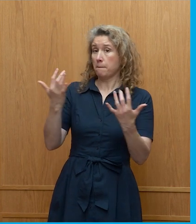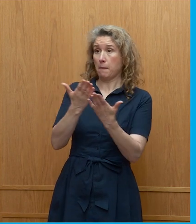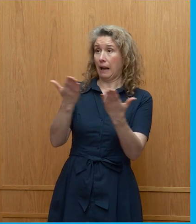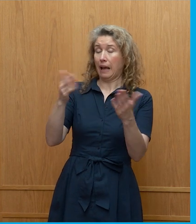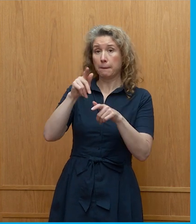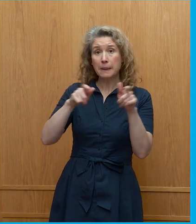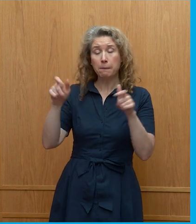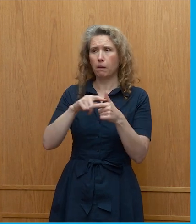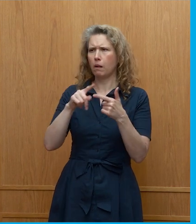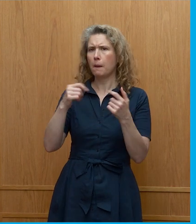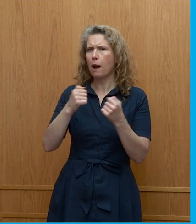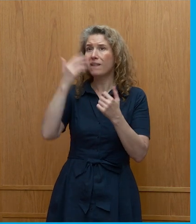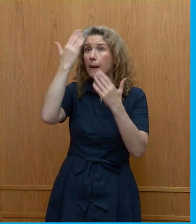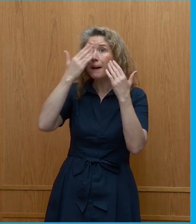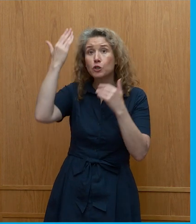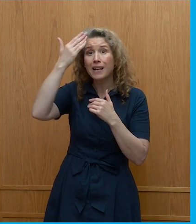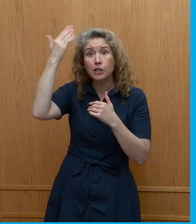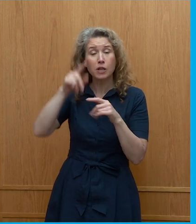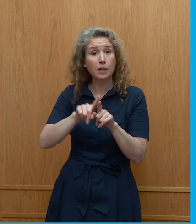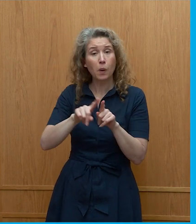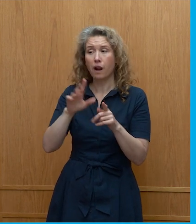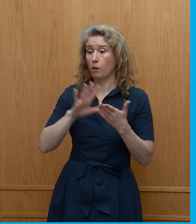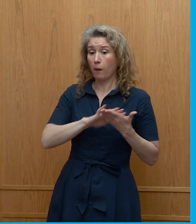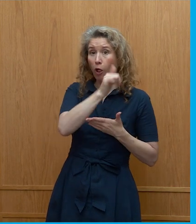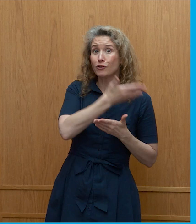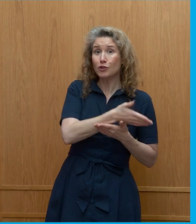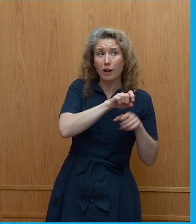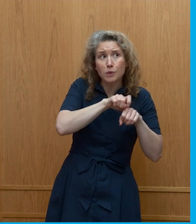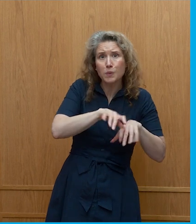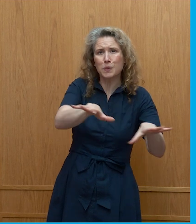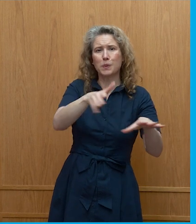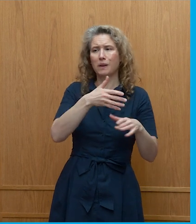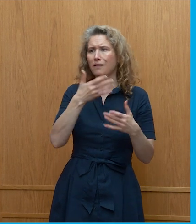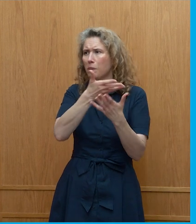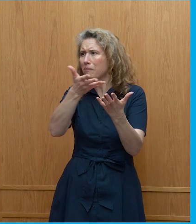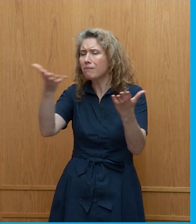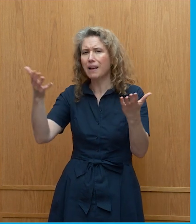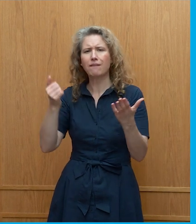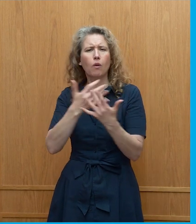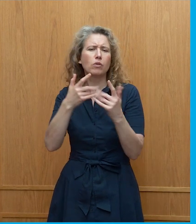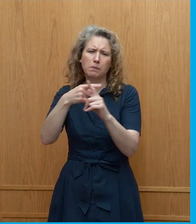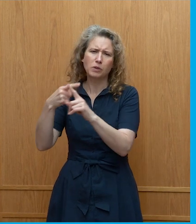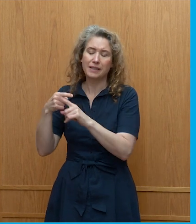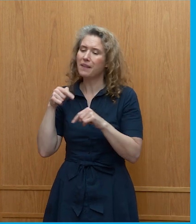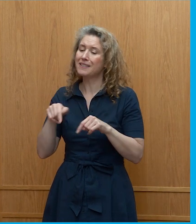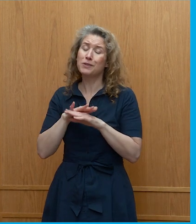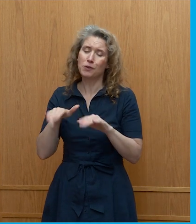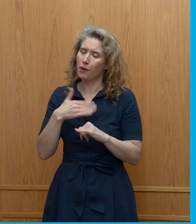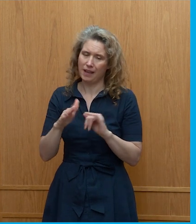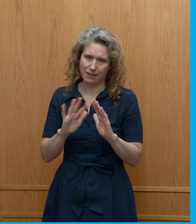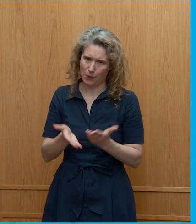imagination that can come through from from the cultural sector i think that we uh this is not the end of the world